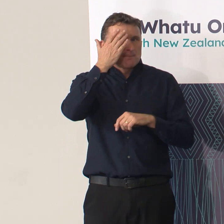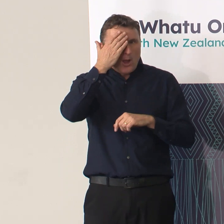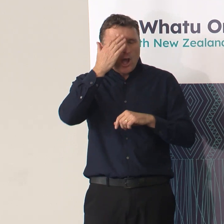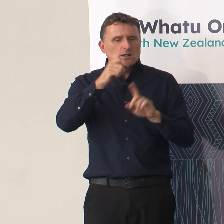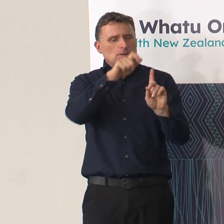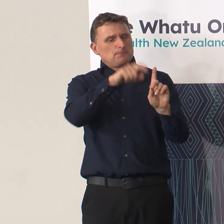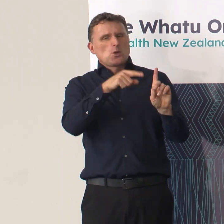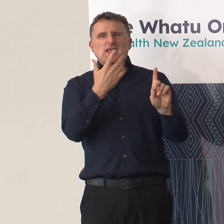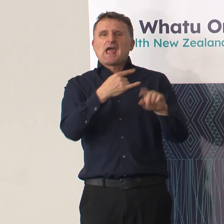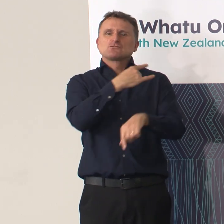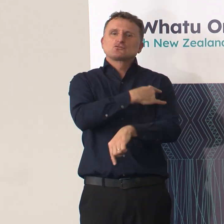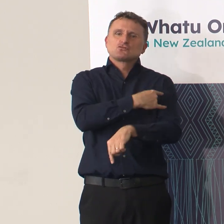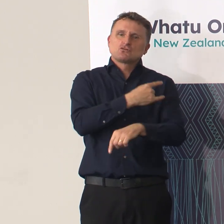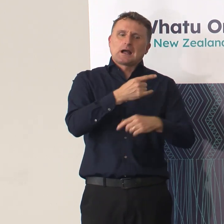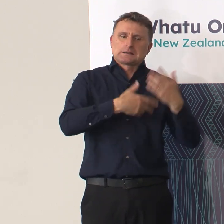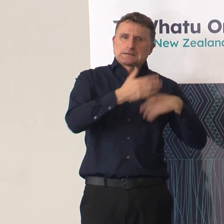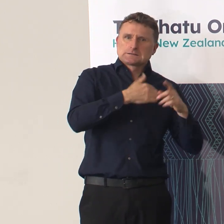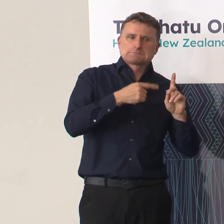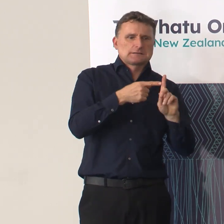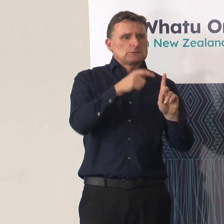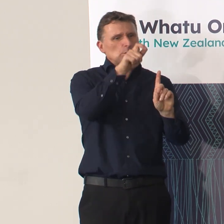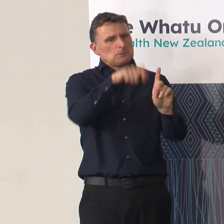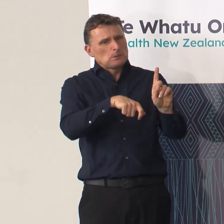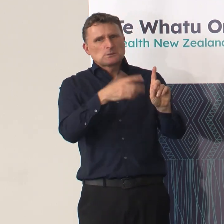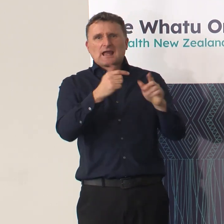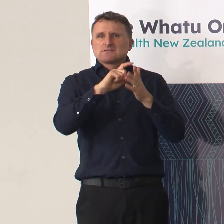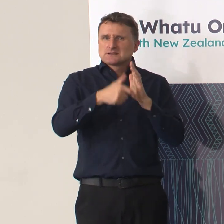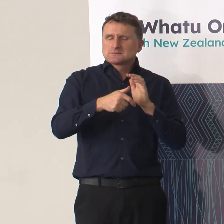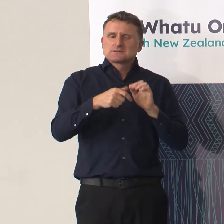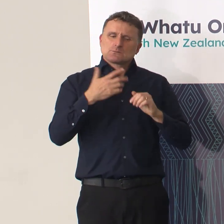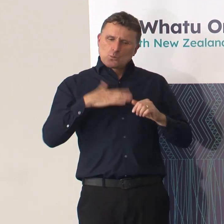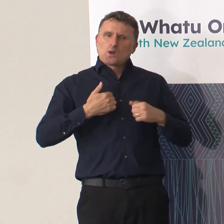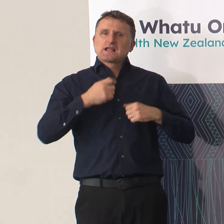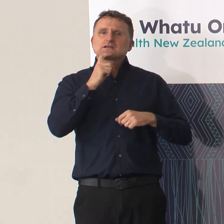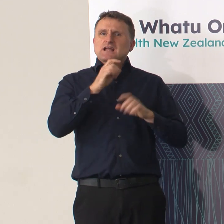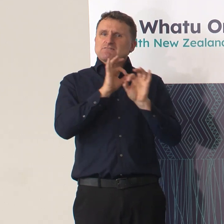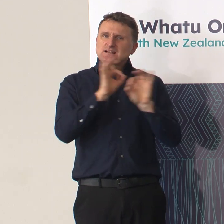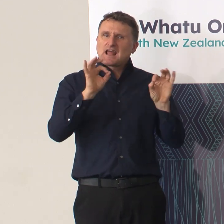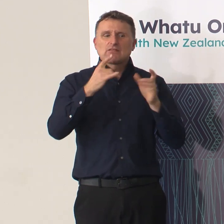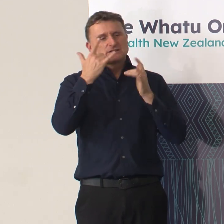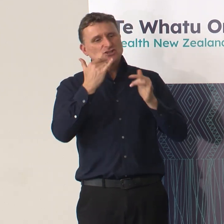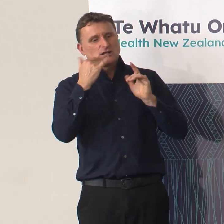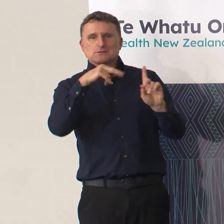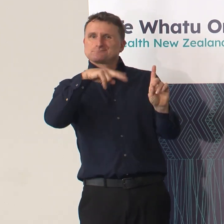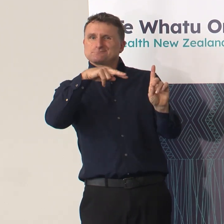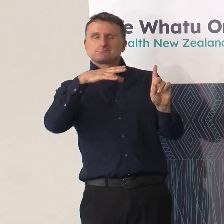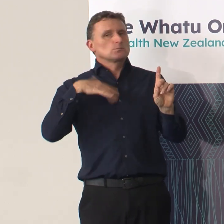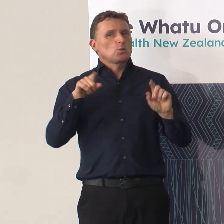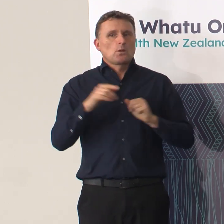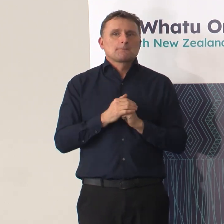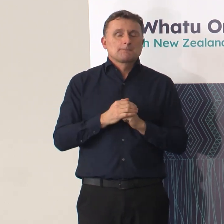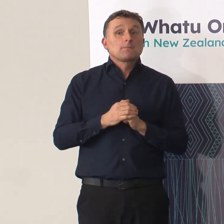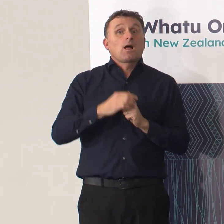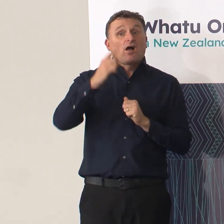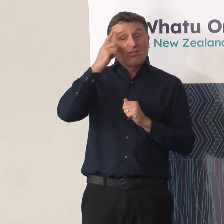or people who are Māori, or people with disabilities, and so on and so forth. So I think, moving forward, our